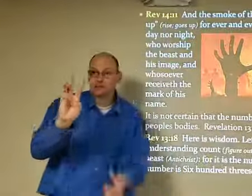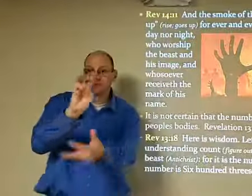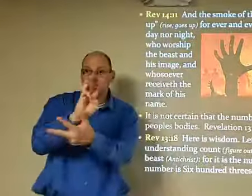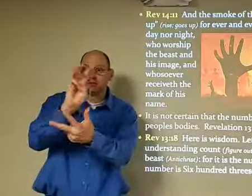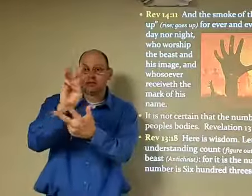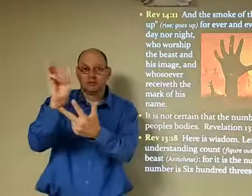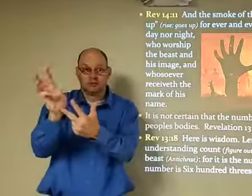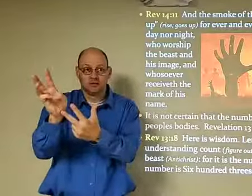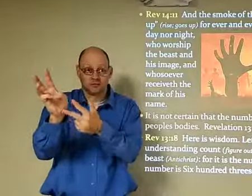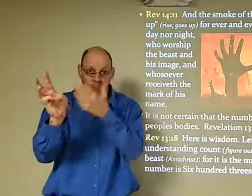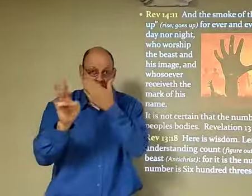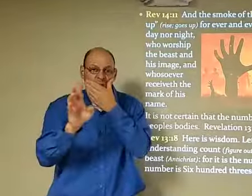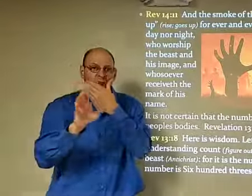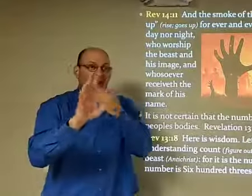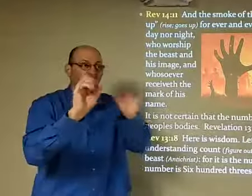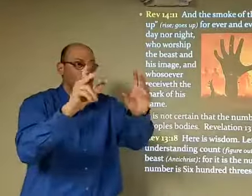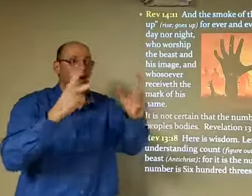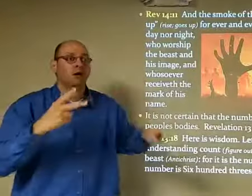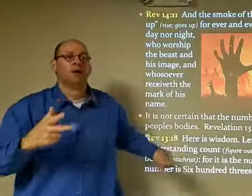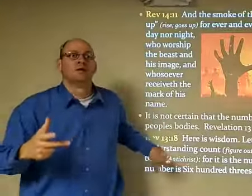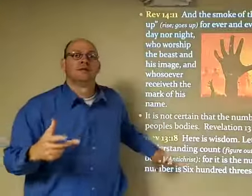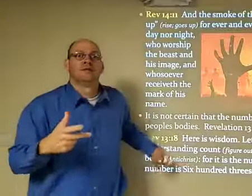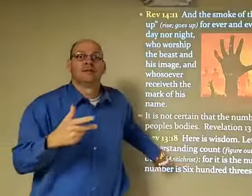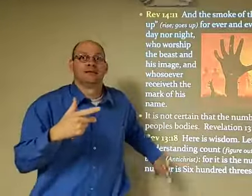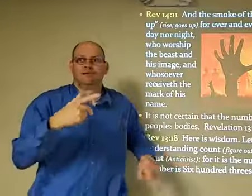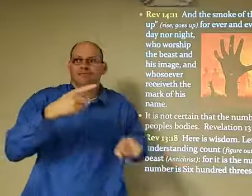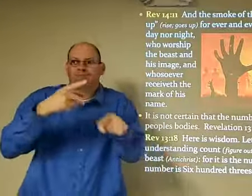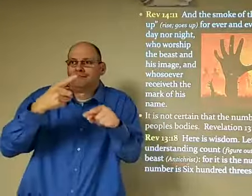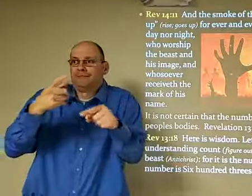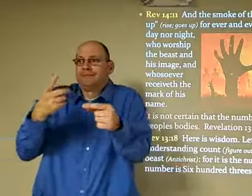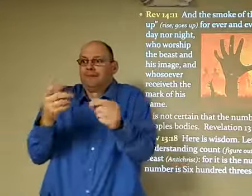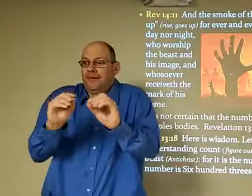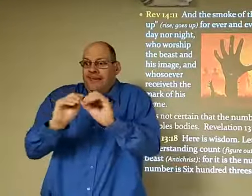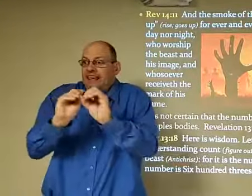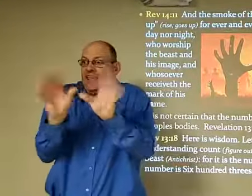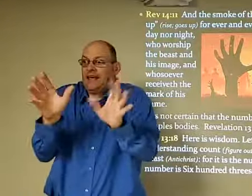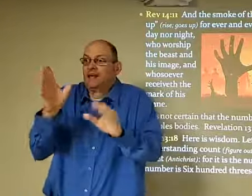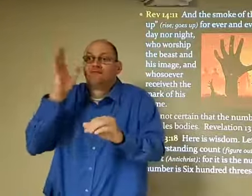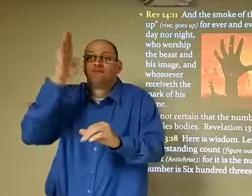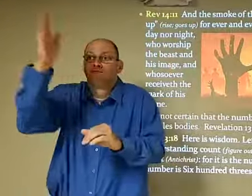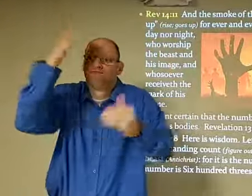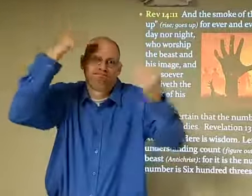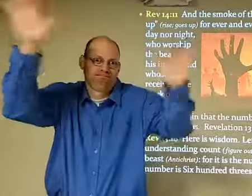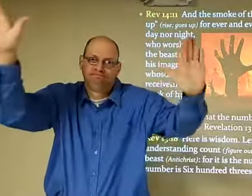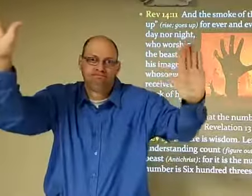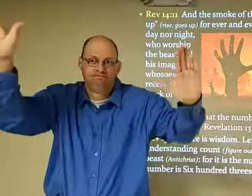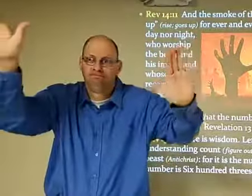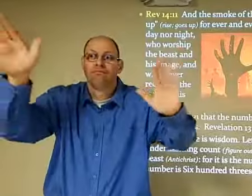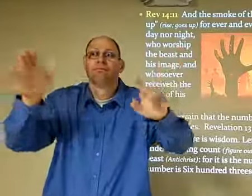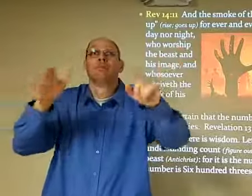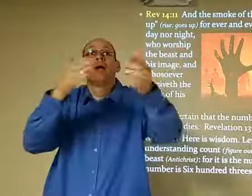written number it's 666 or in other words 666 you know